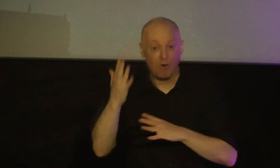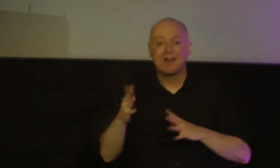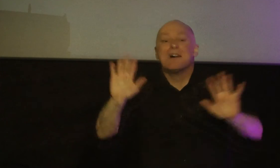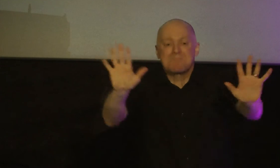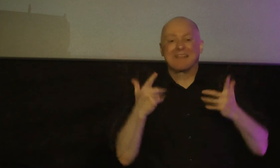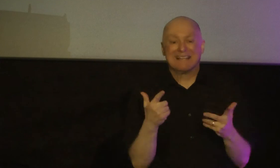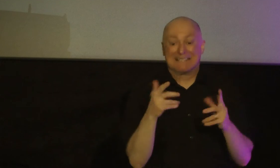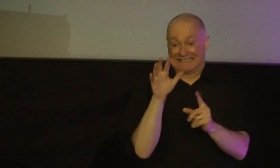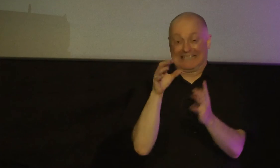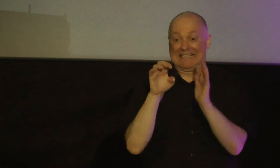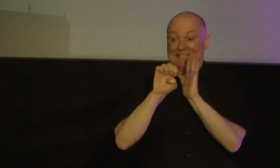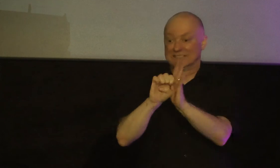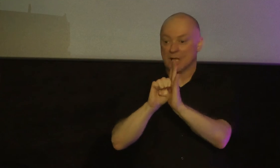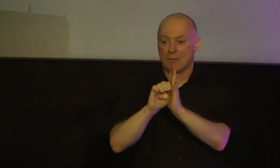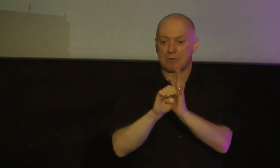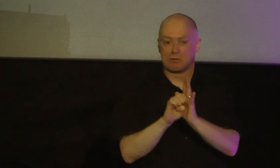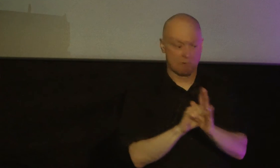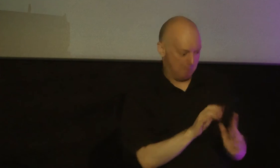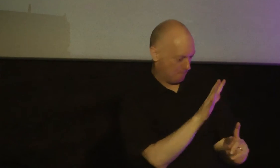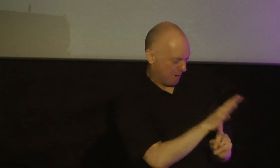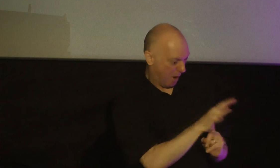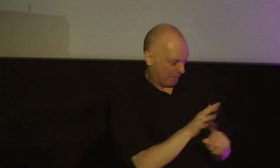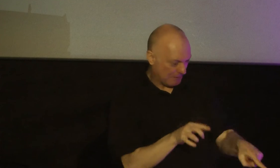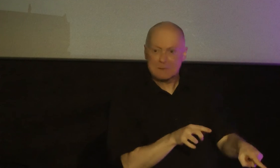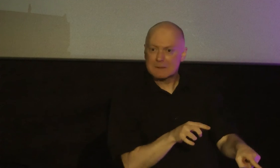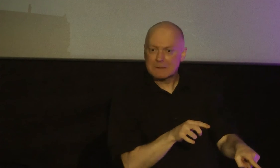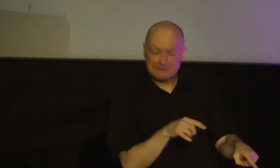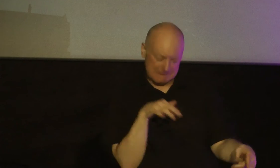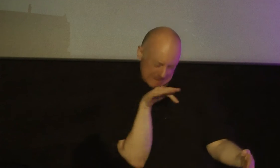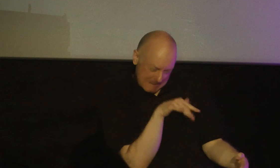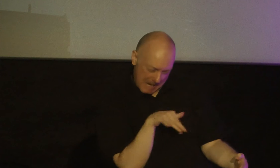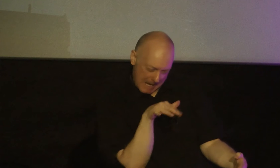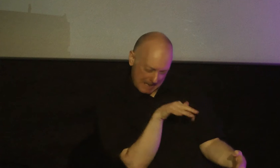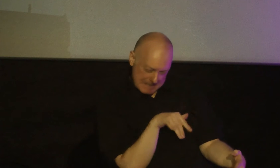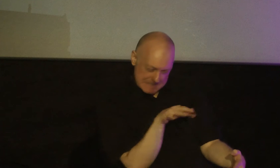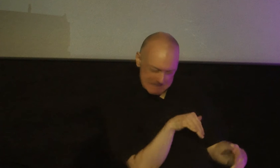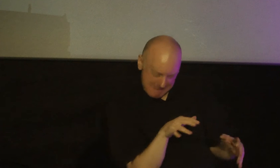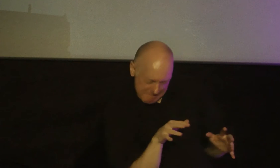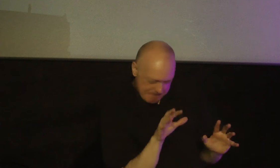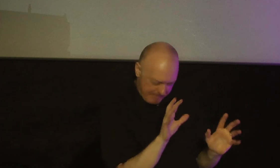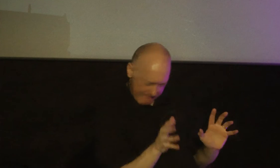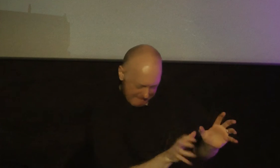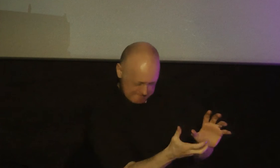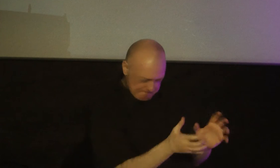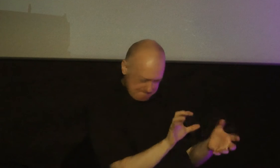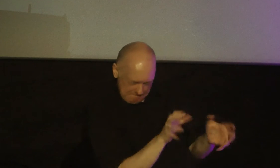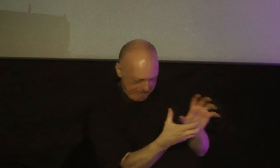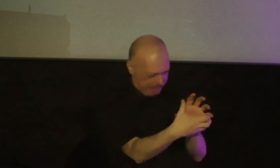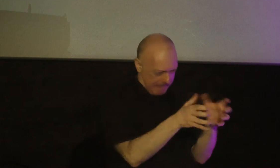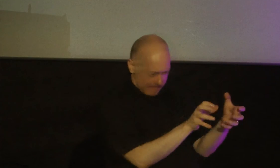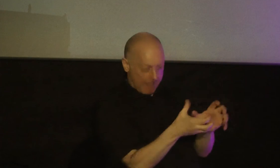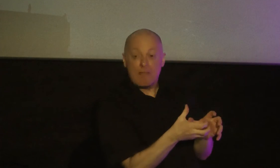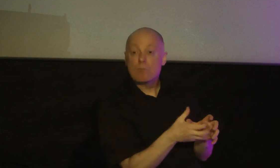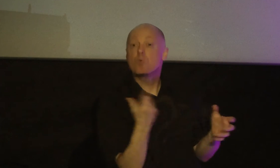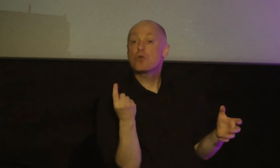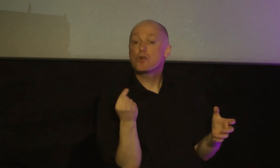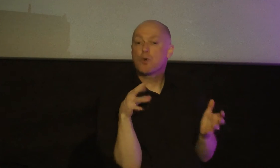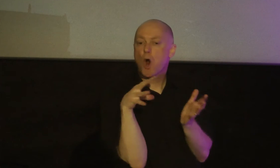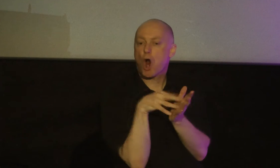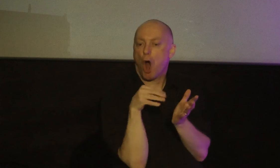popular brand and they study it they analyze it they dissect it and they dishonestly